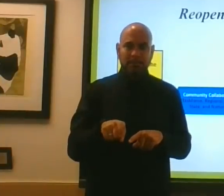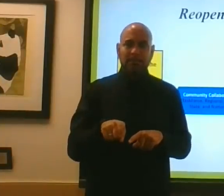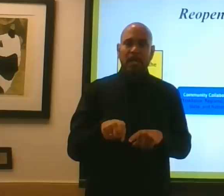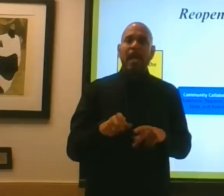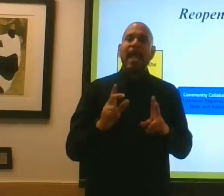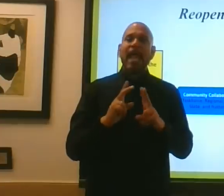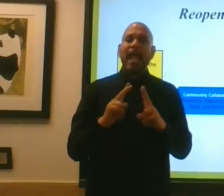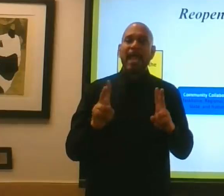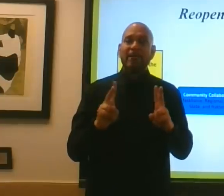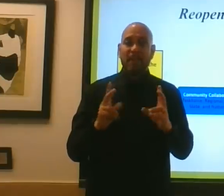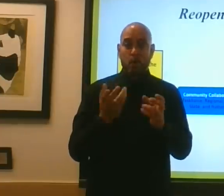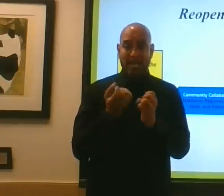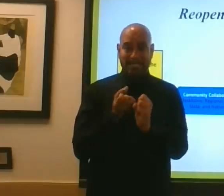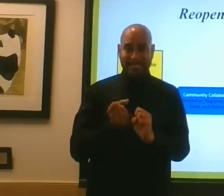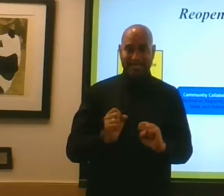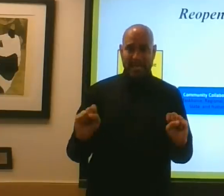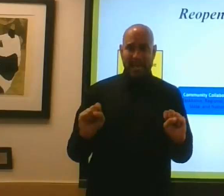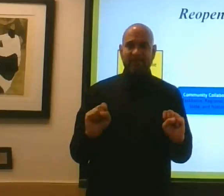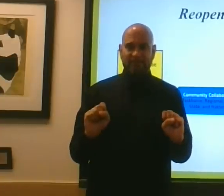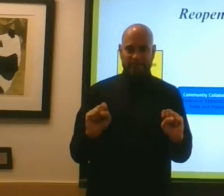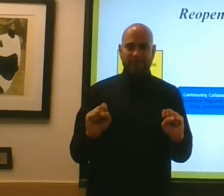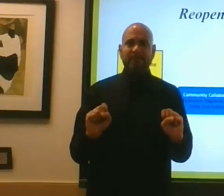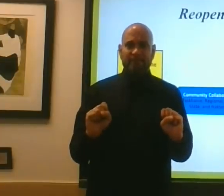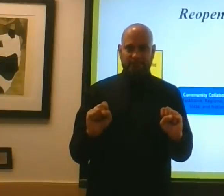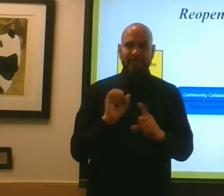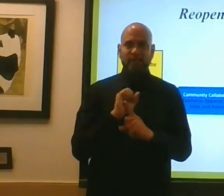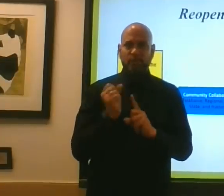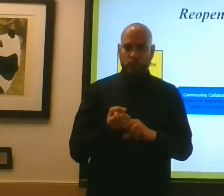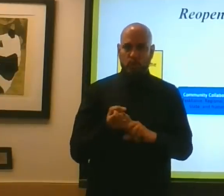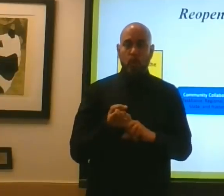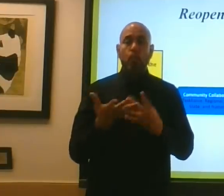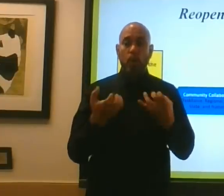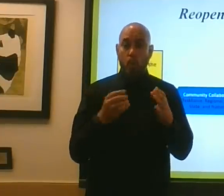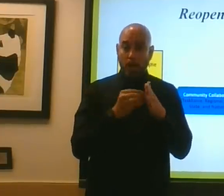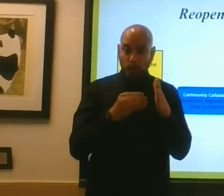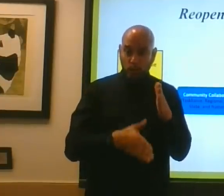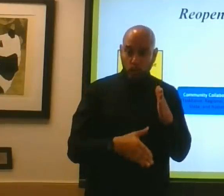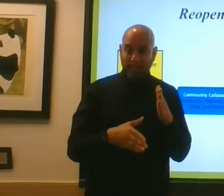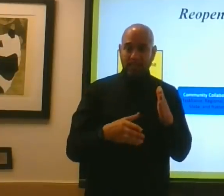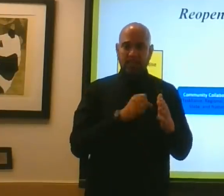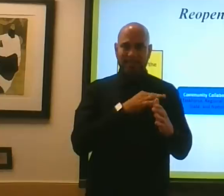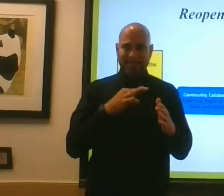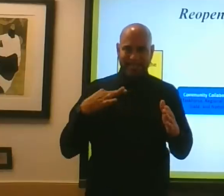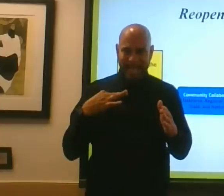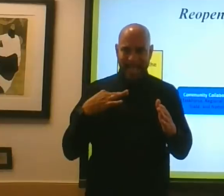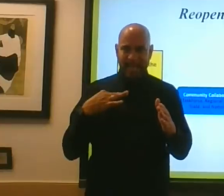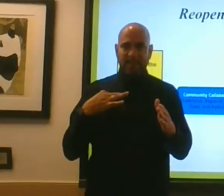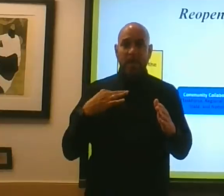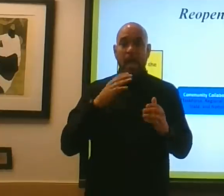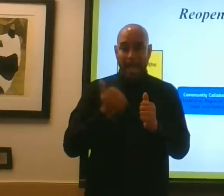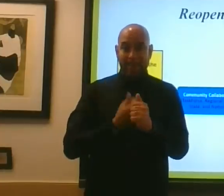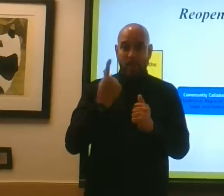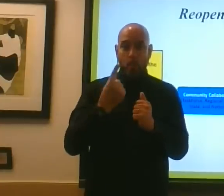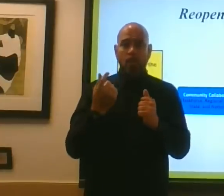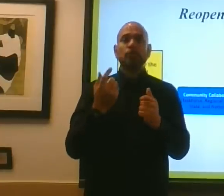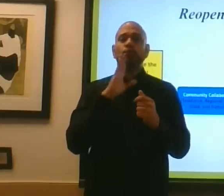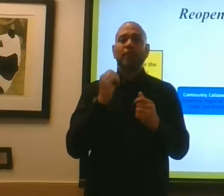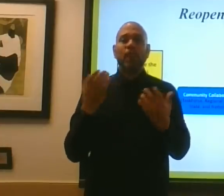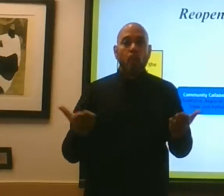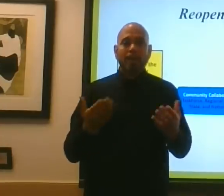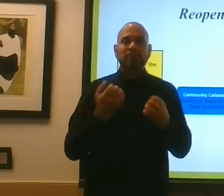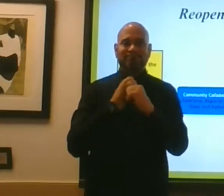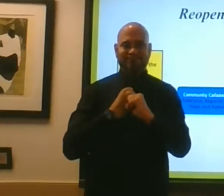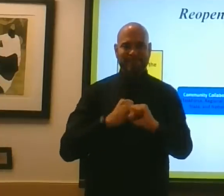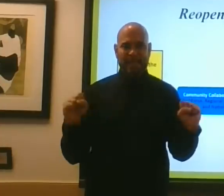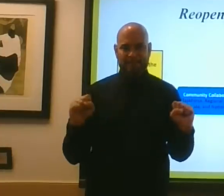a very safe situation. We want students safe, we want staff safe, we want everyone to be safe. And